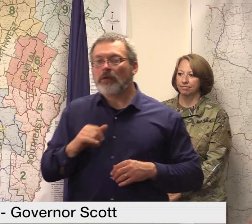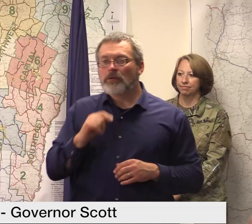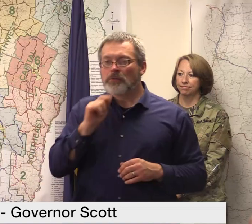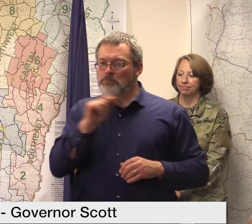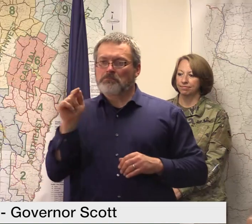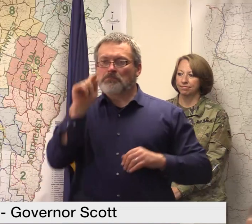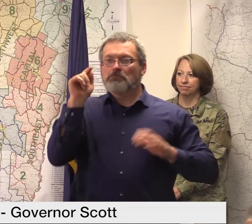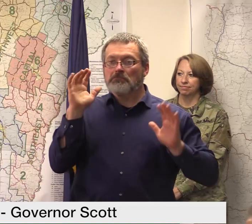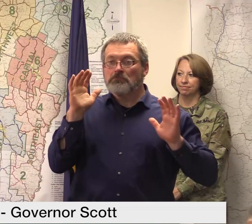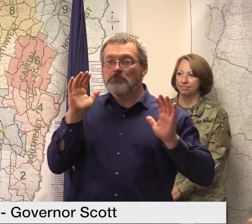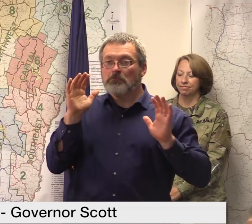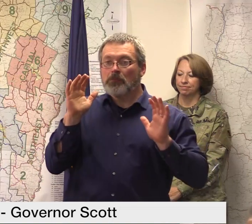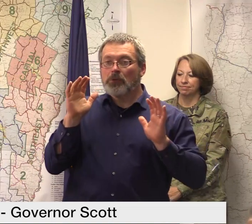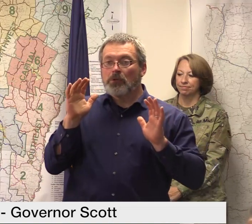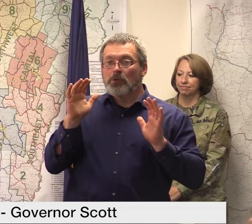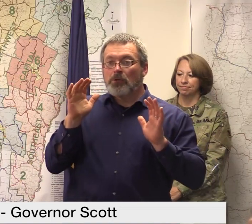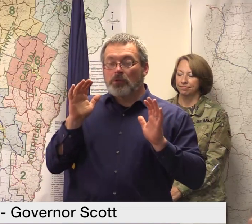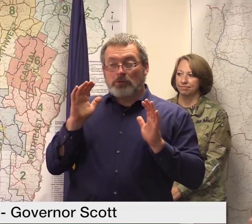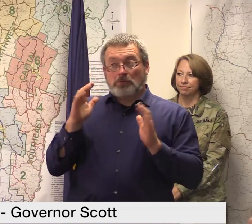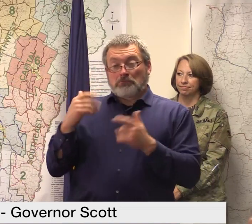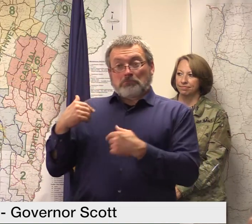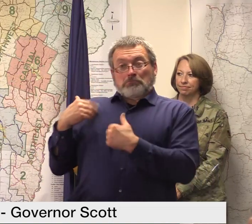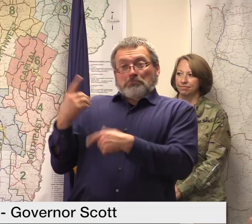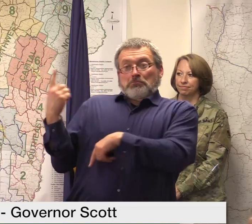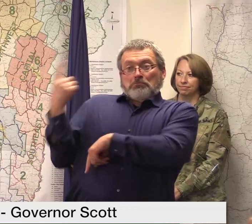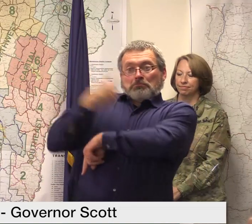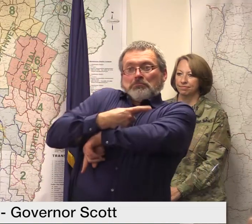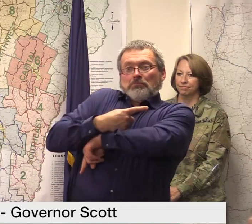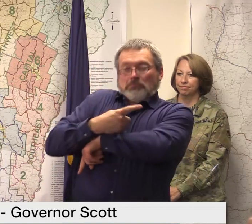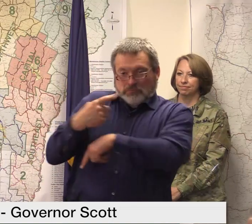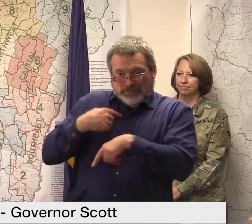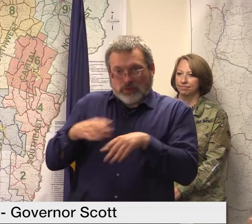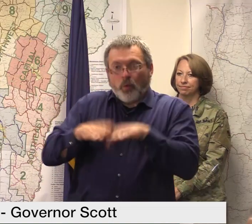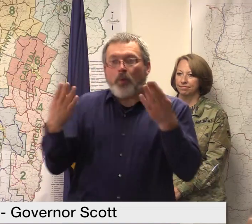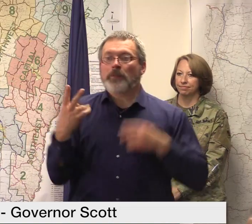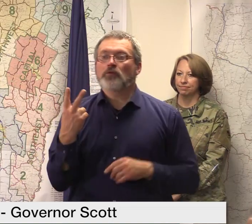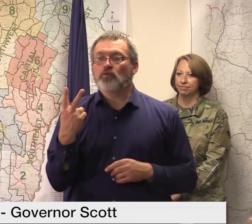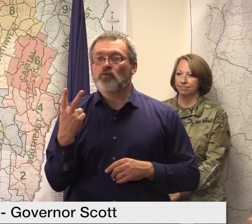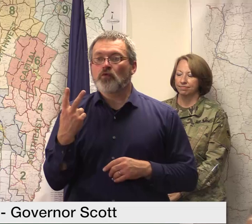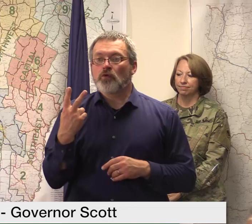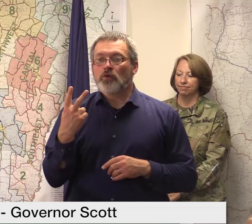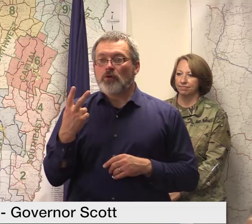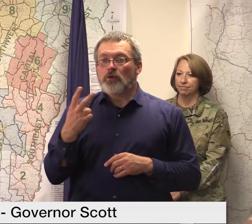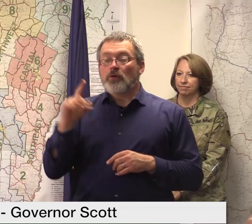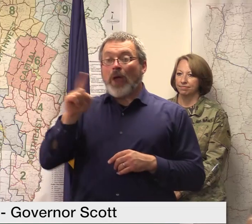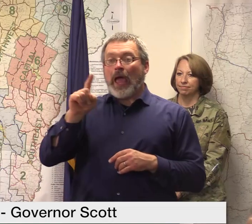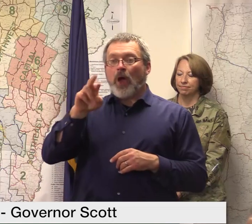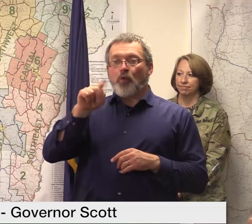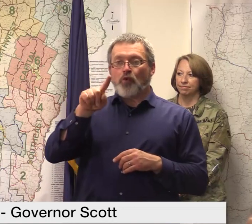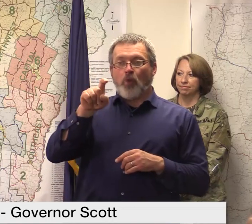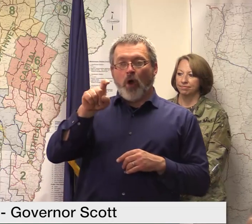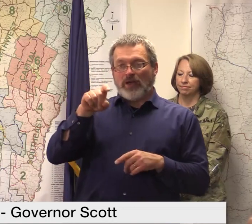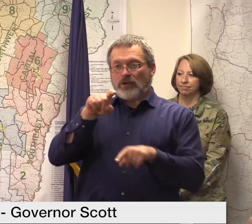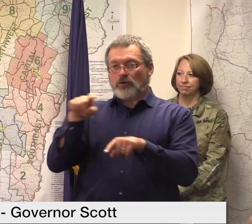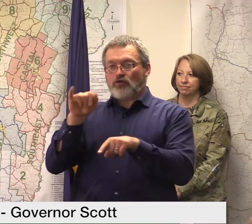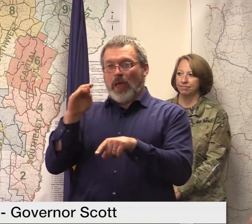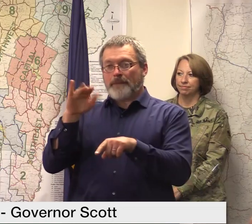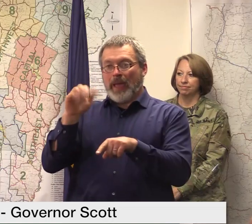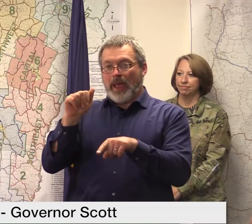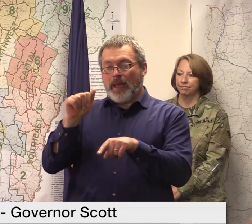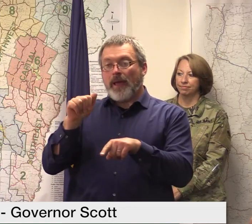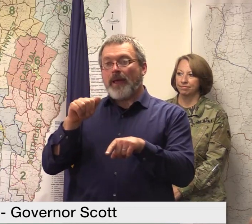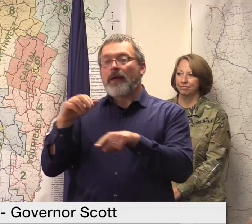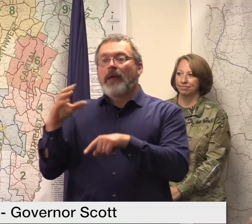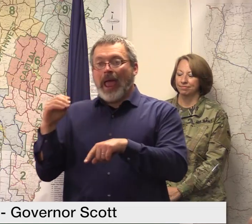24 hours vermont 100 in jamaica and i'm pleased to report vermont 100 in bridgewater which was the